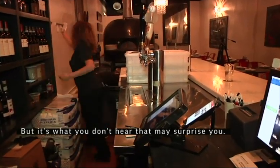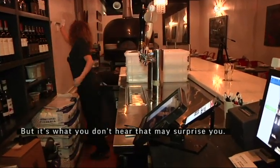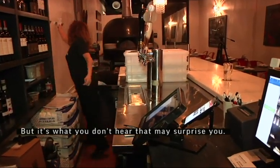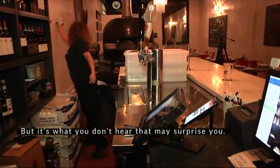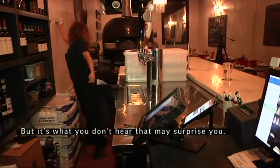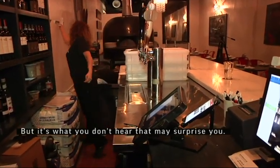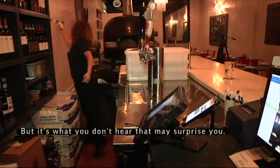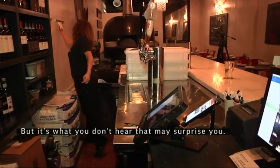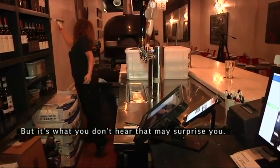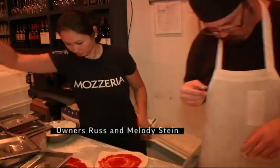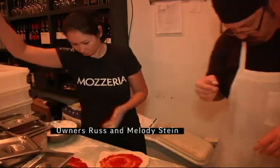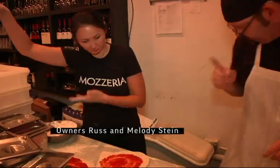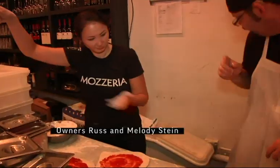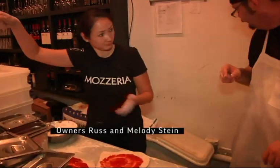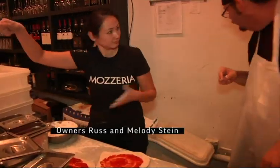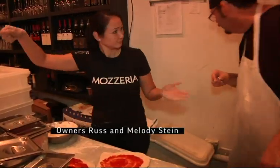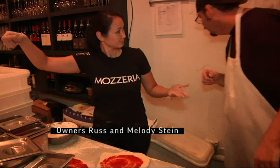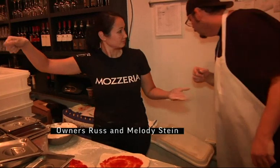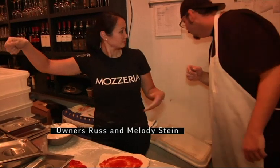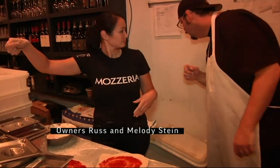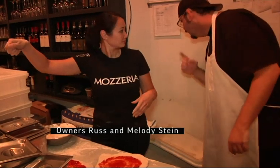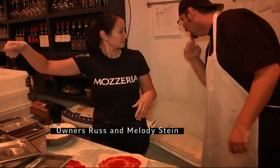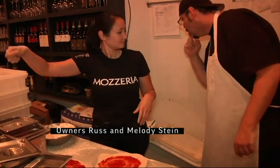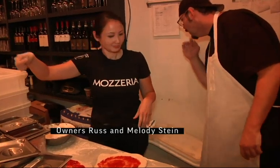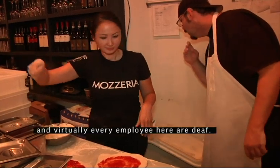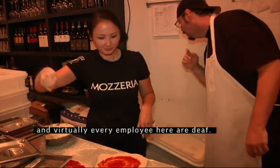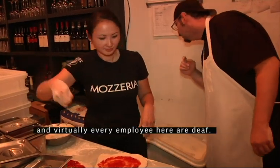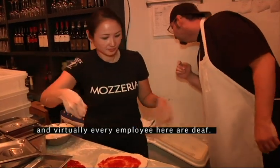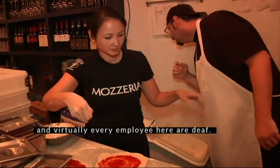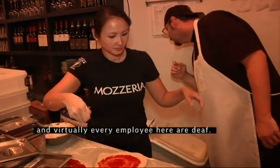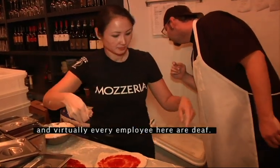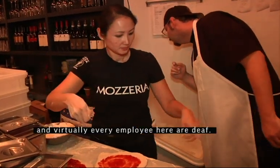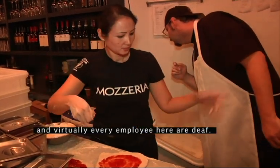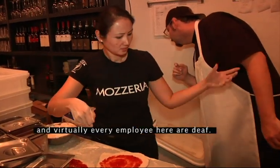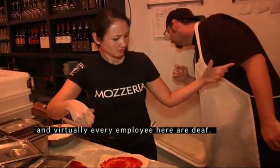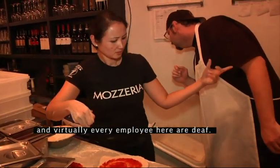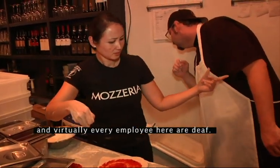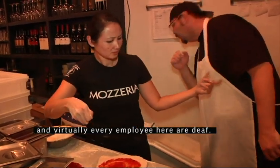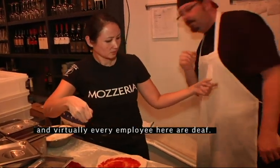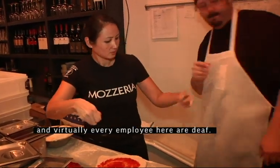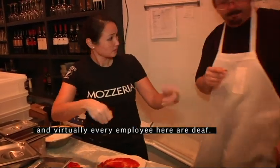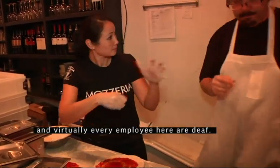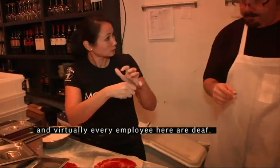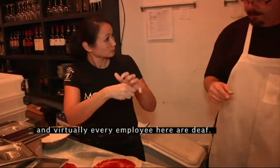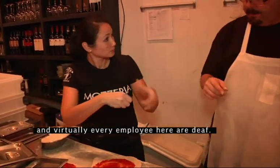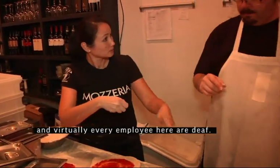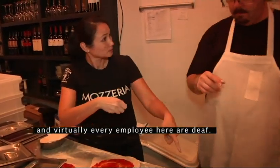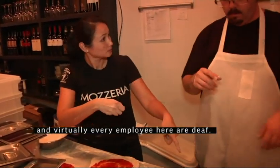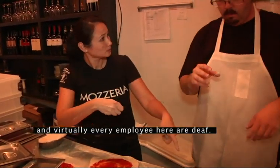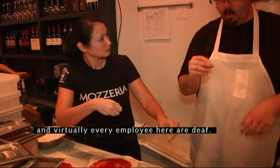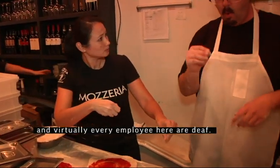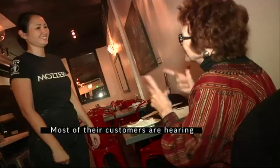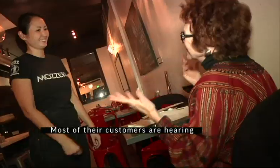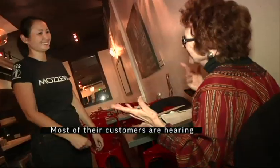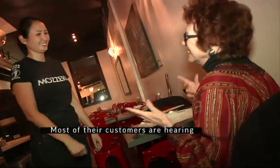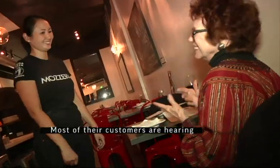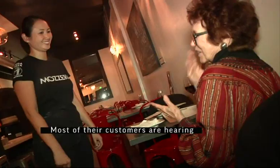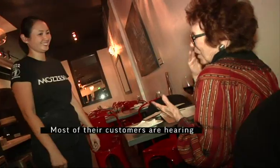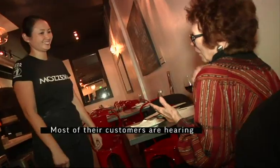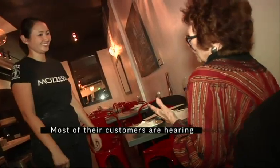surprise you. Owners Russ and Melody Stein and virtually every employee here are deaf. Most of their customers